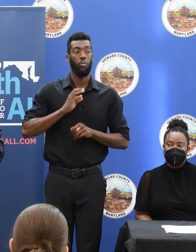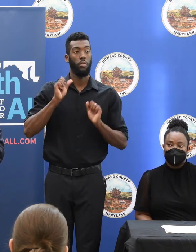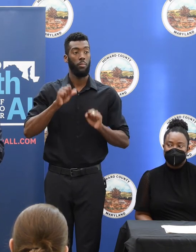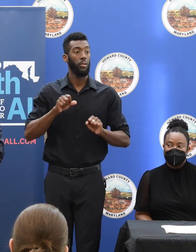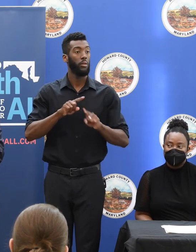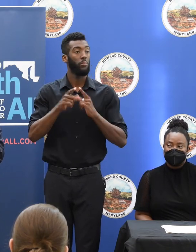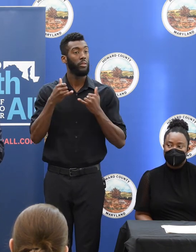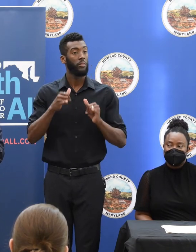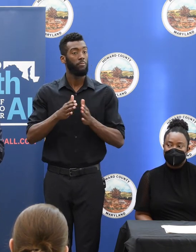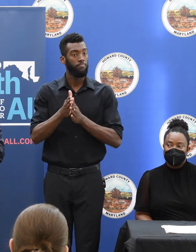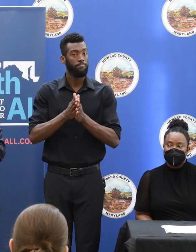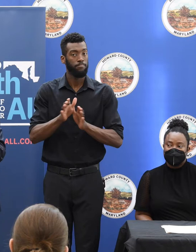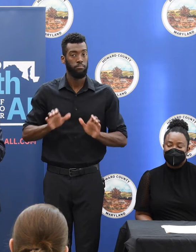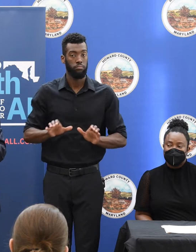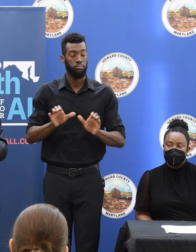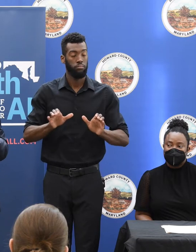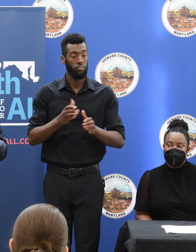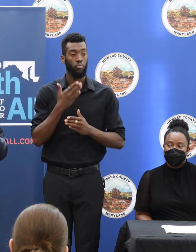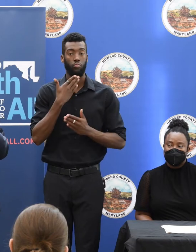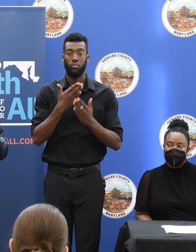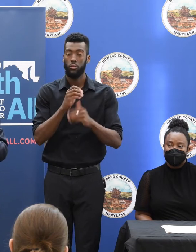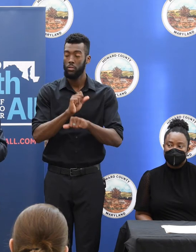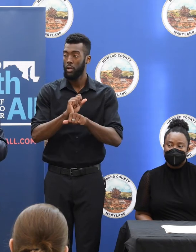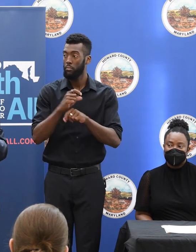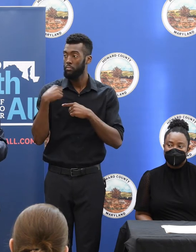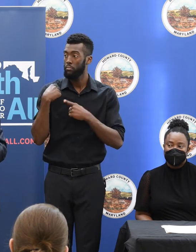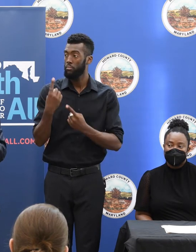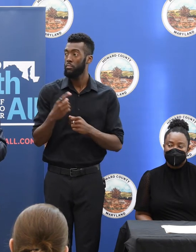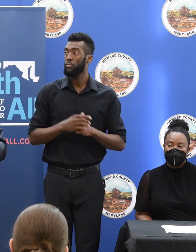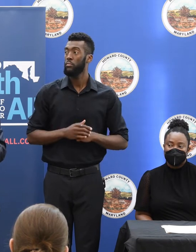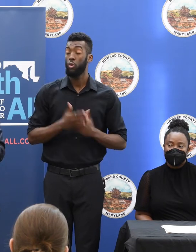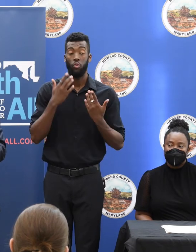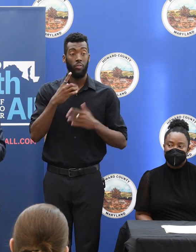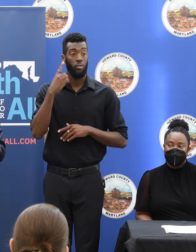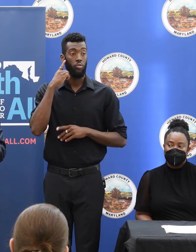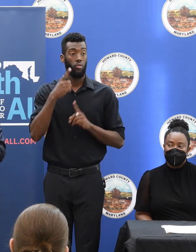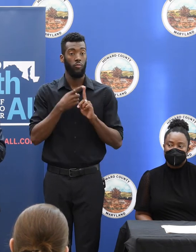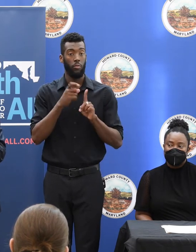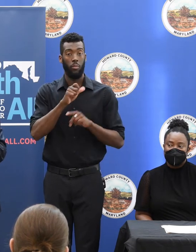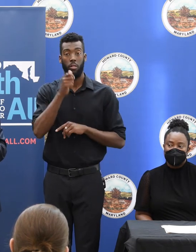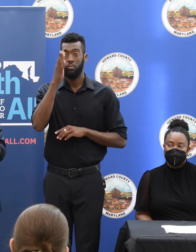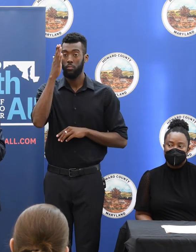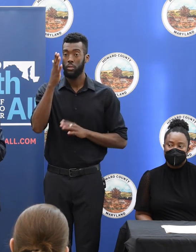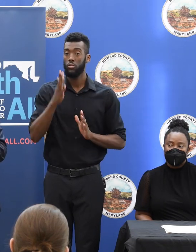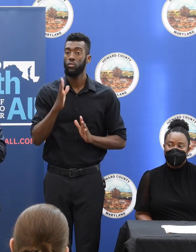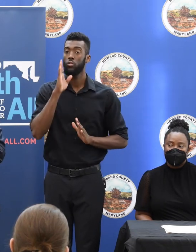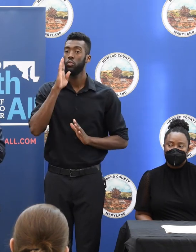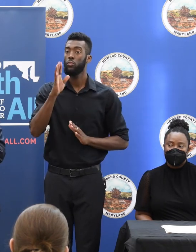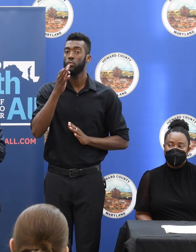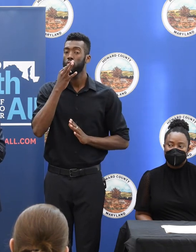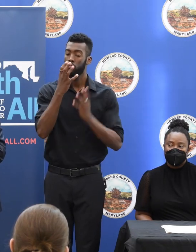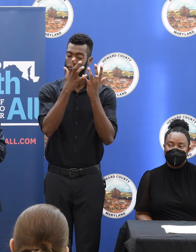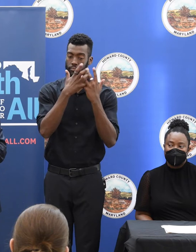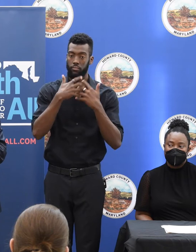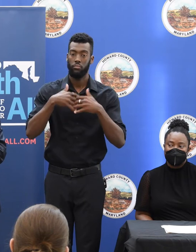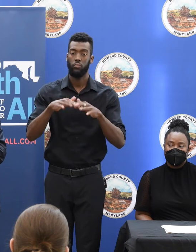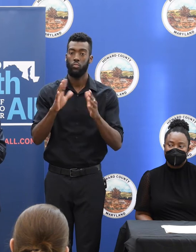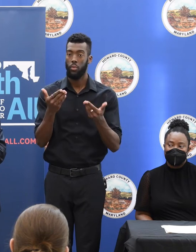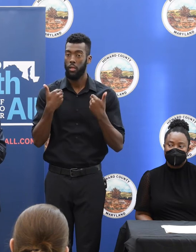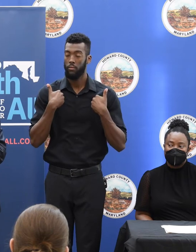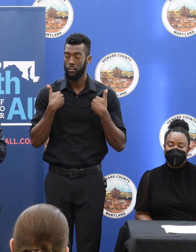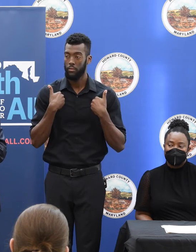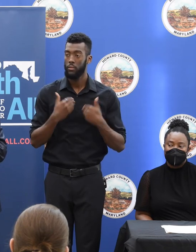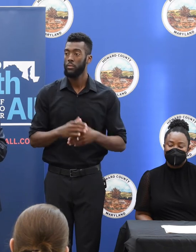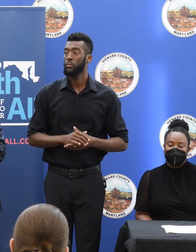they're still doing a great job. And as you heard from Dr. Onokawa and Jim, they're working it out. And soon we will have that. And once